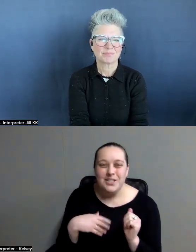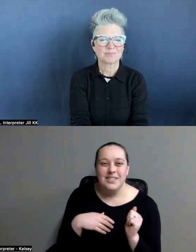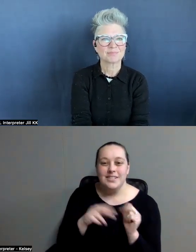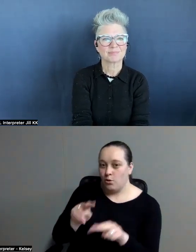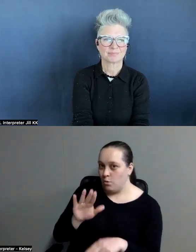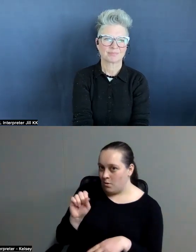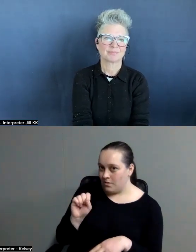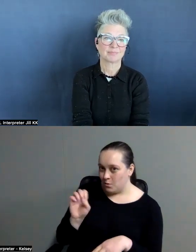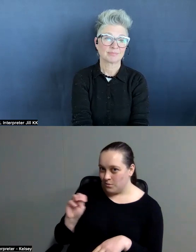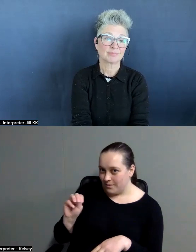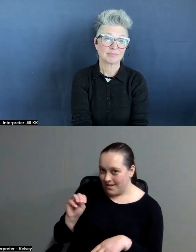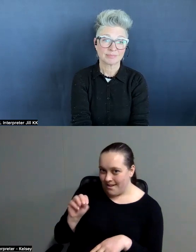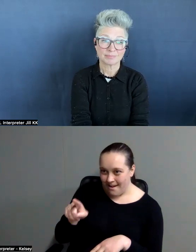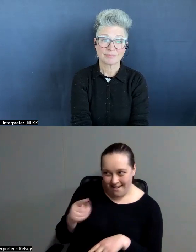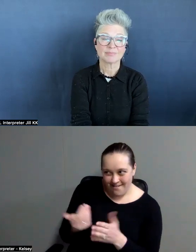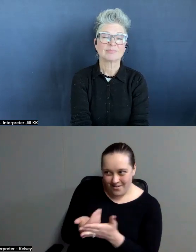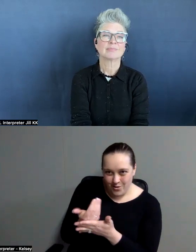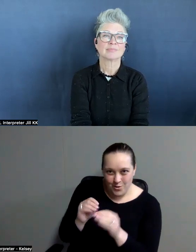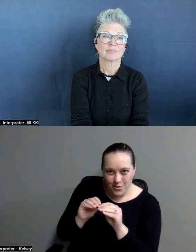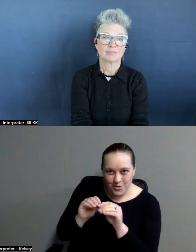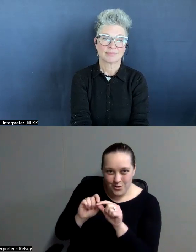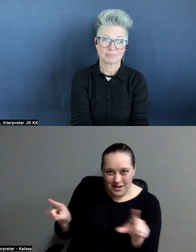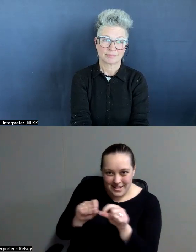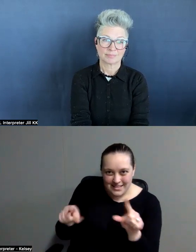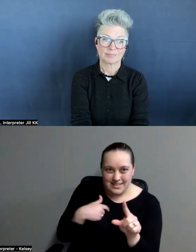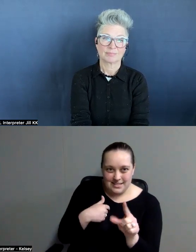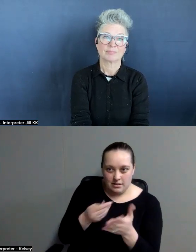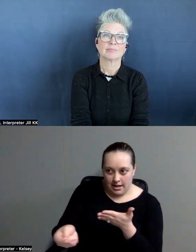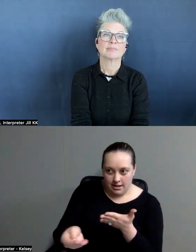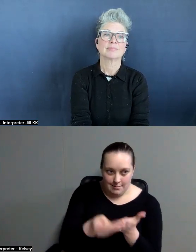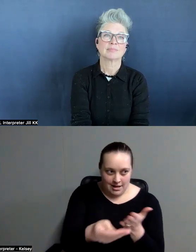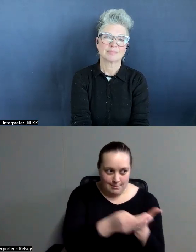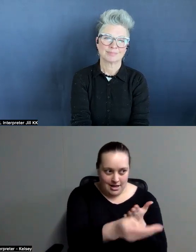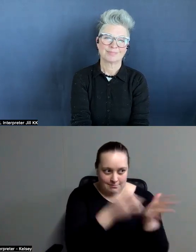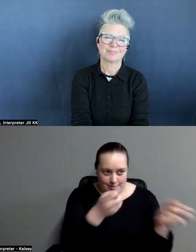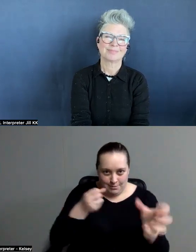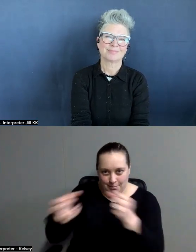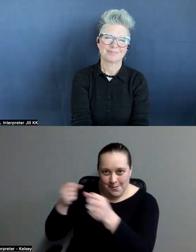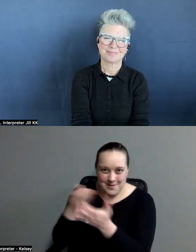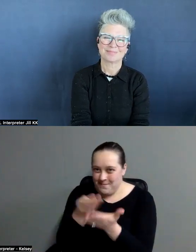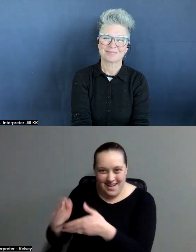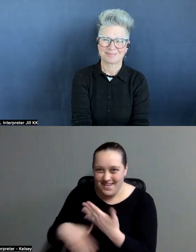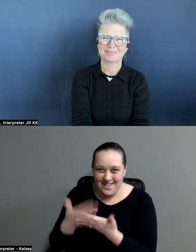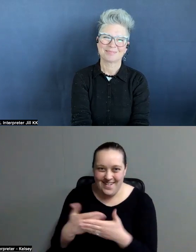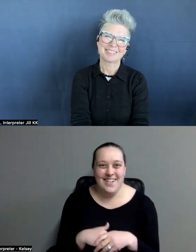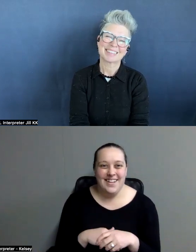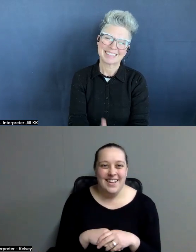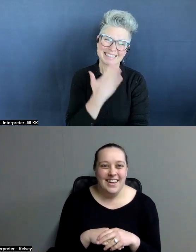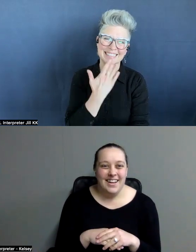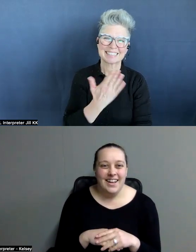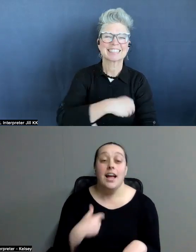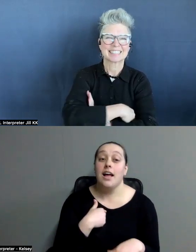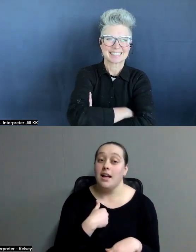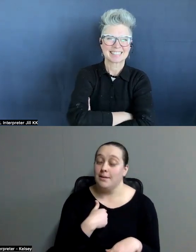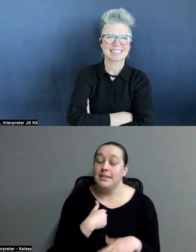media for any reasons. was like, grabbing these books. Grabbing those books. I'm going to be looking